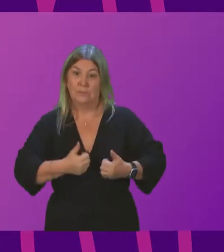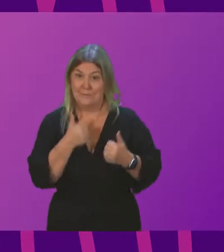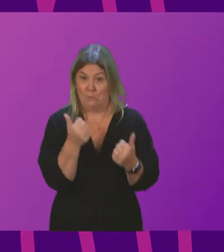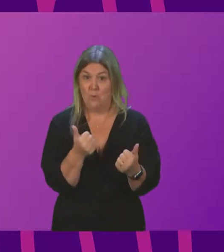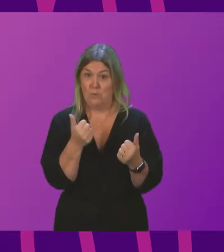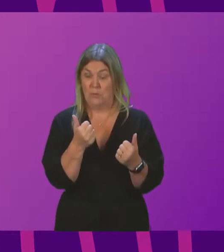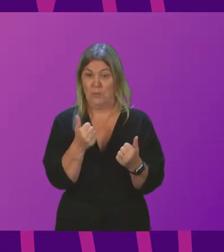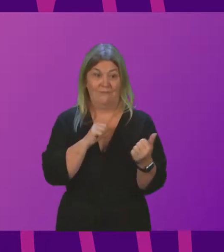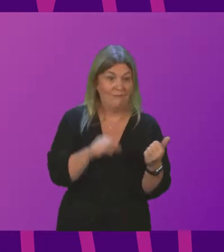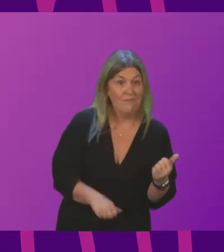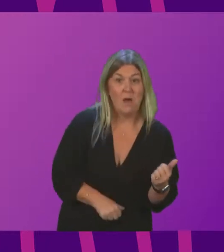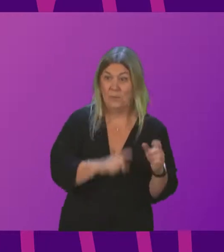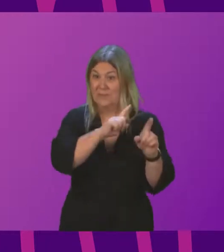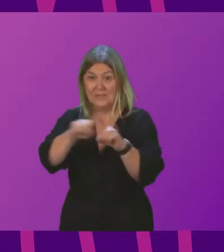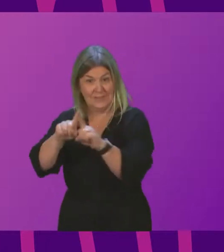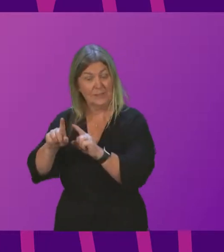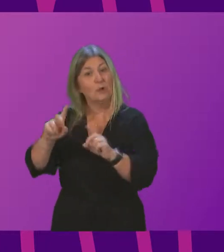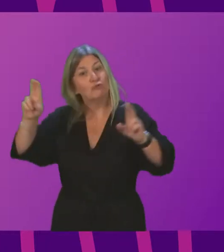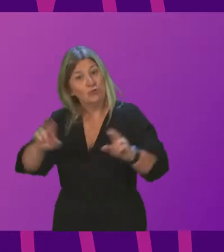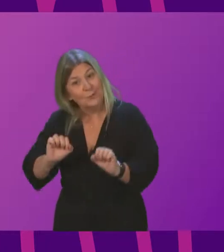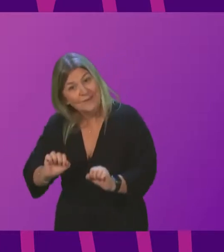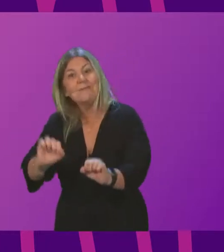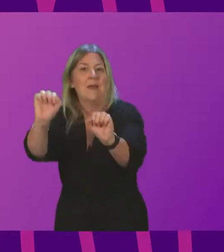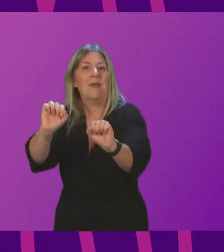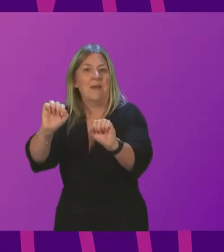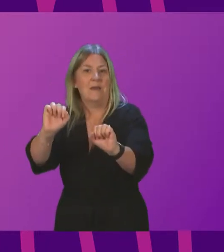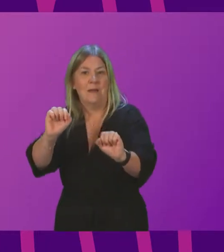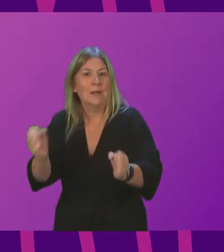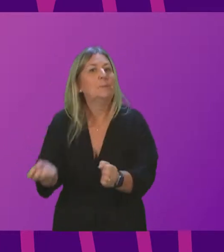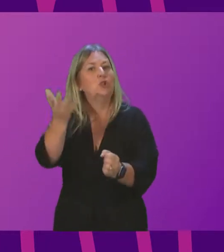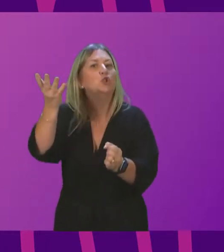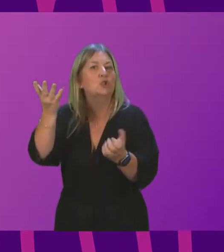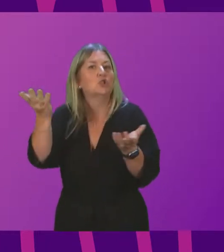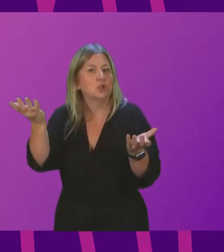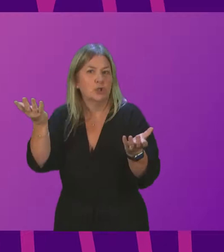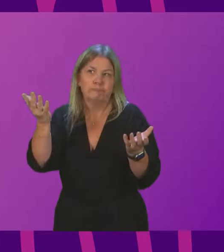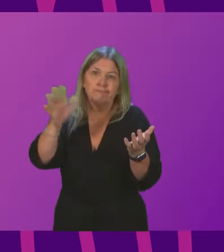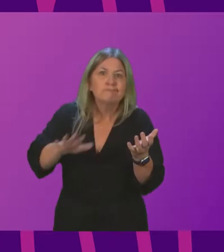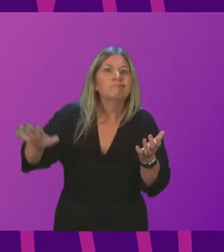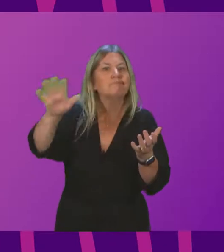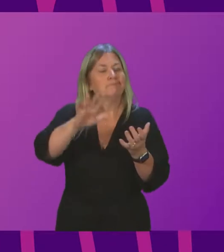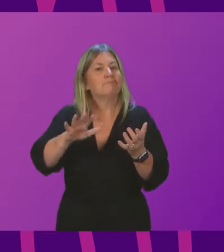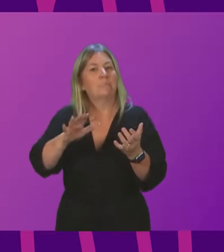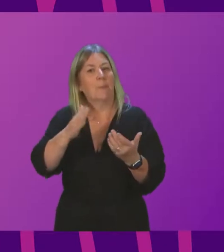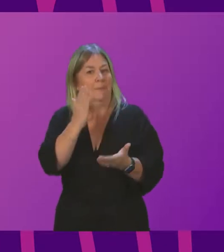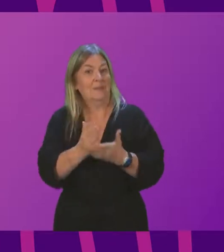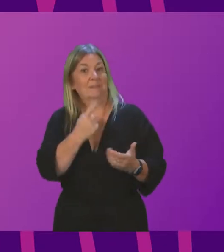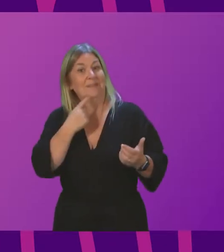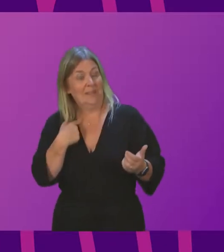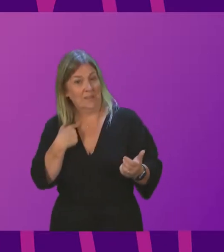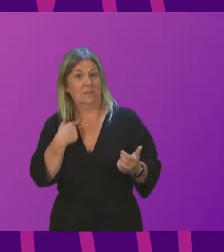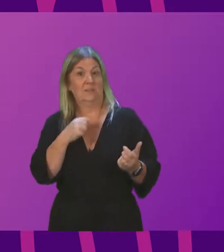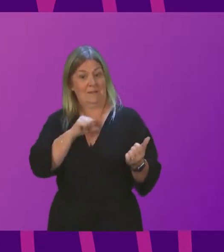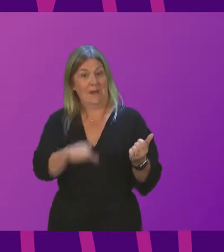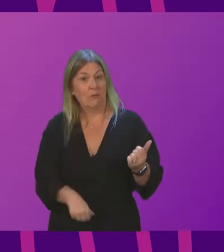-start action by farmers and crofters to reduce their carbon emissions. The Rural Affairs Secretary also announced yesterday that the Agri-Environment Climate